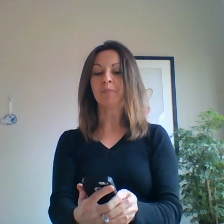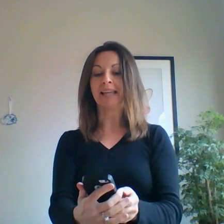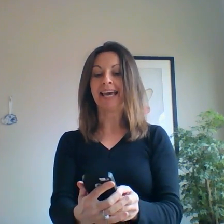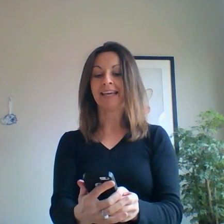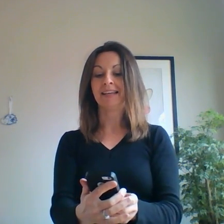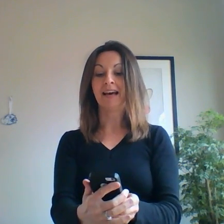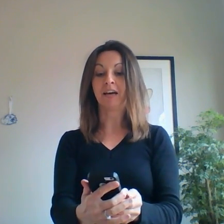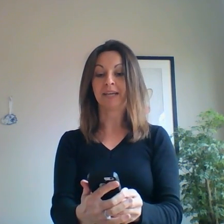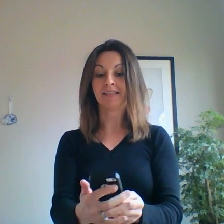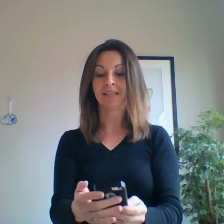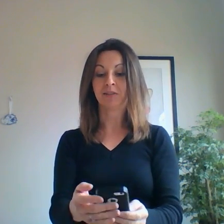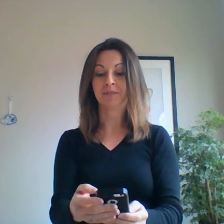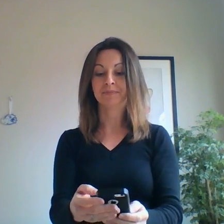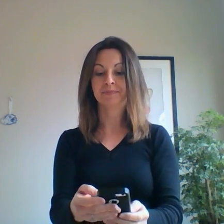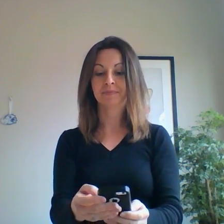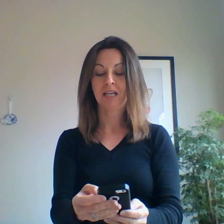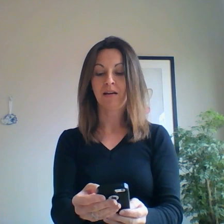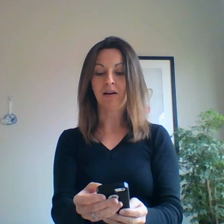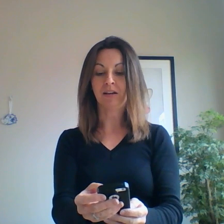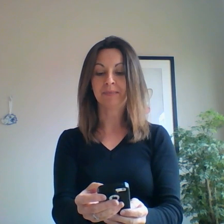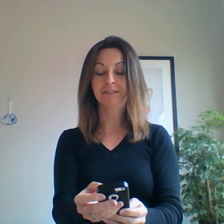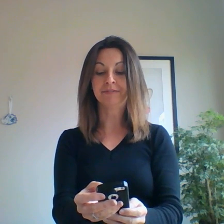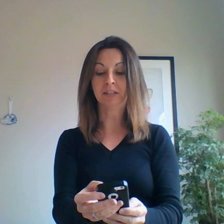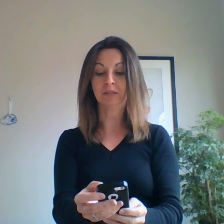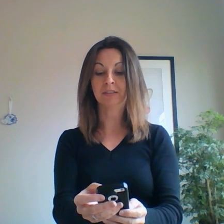play a ringtone on my phone